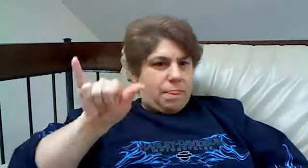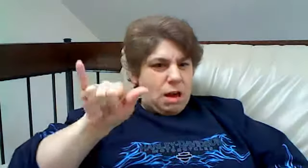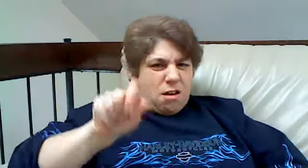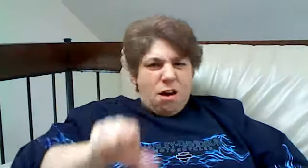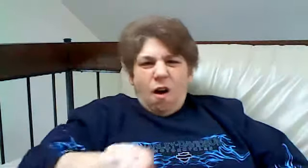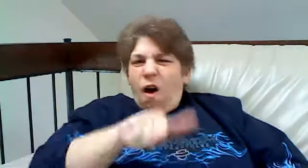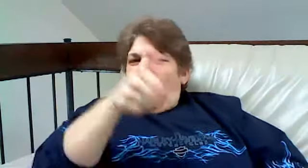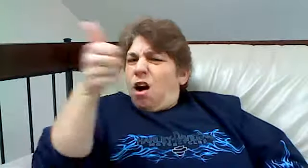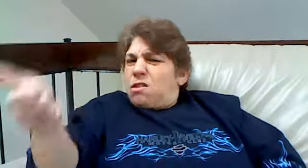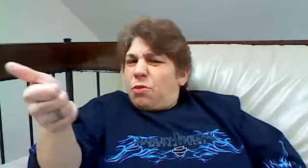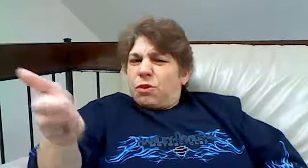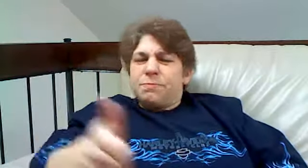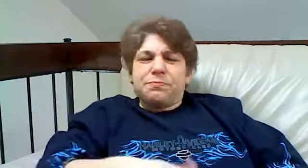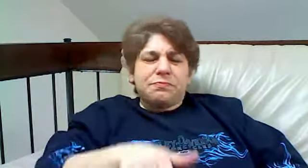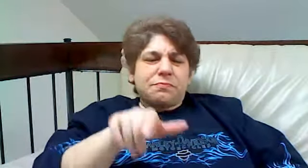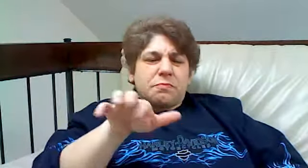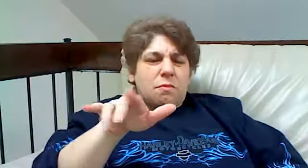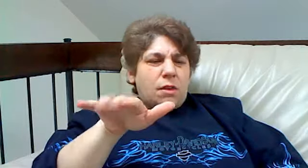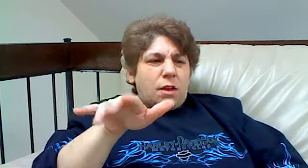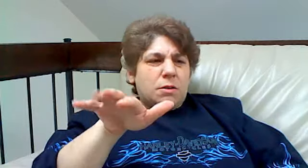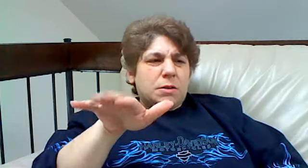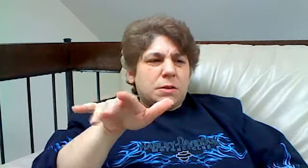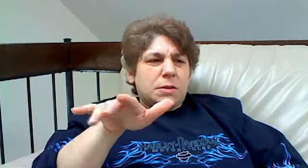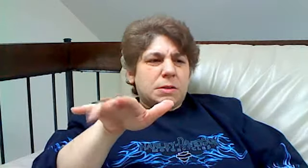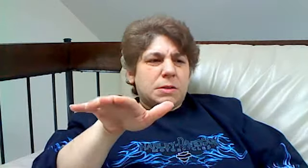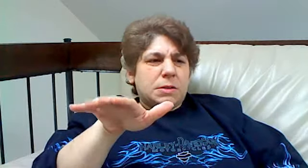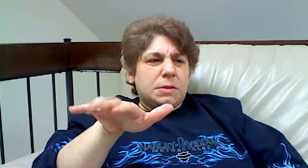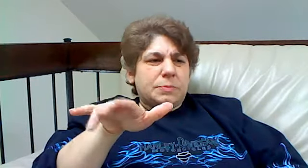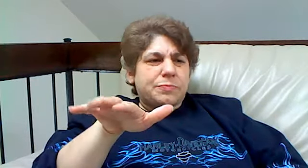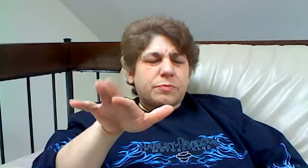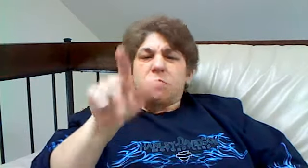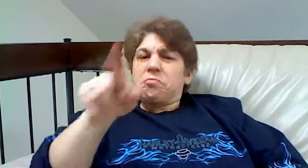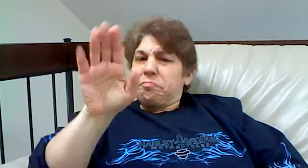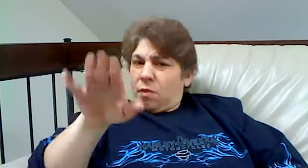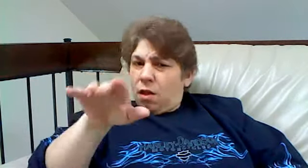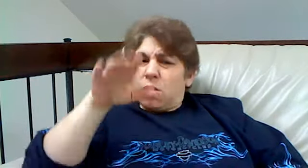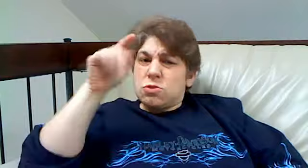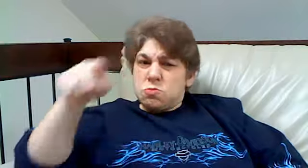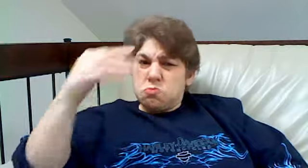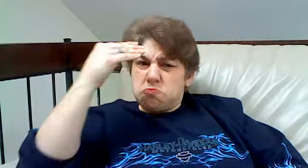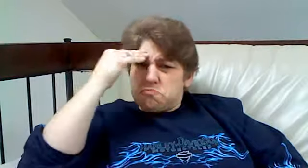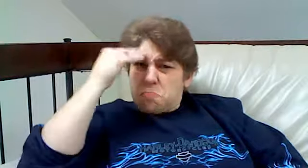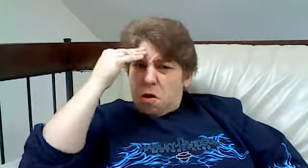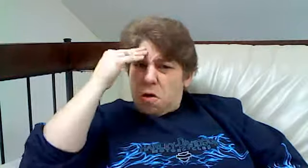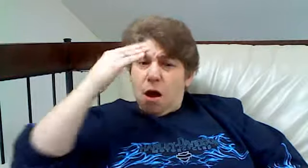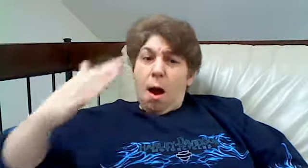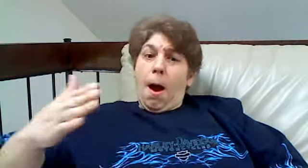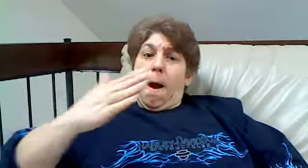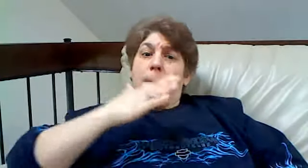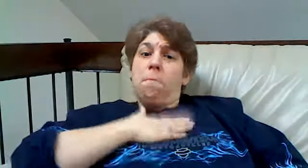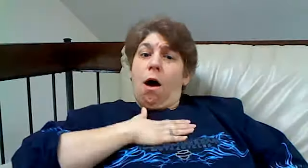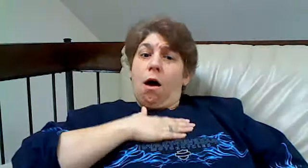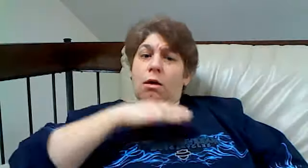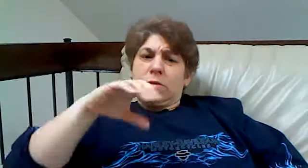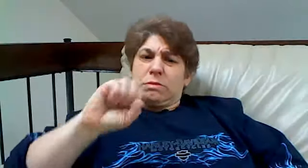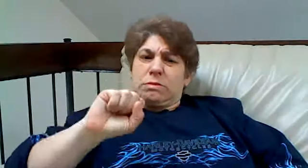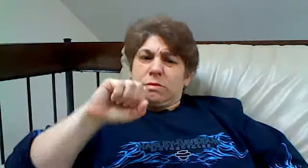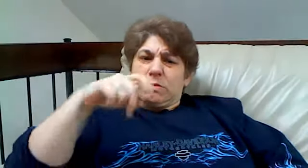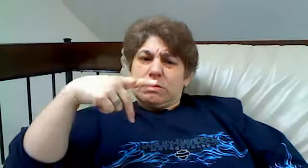-yourself doesn't mean to be able to alone. Get a business out of Am I allowed to work for speed-up? That's